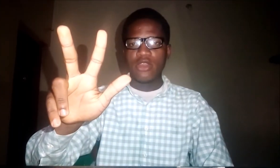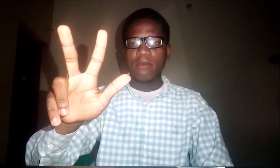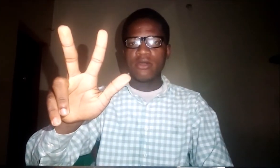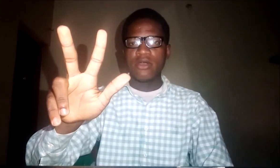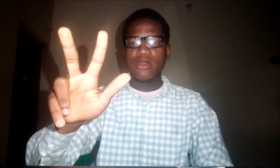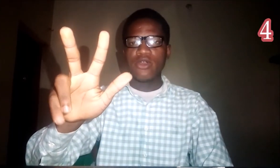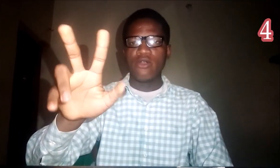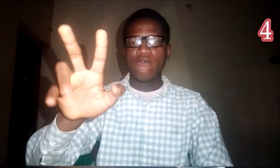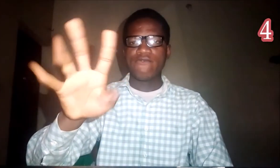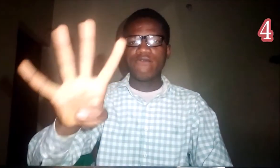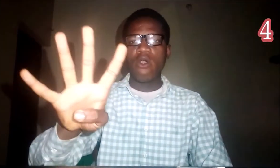Number four.